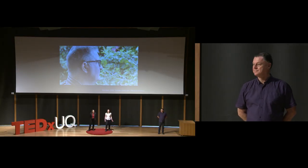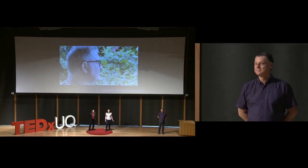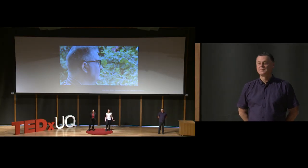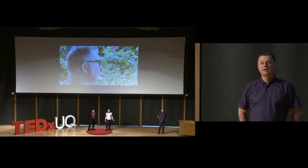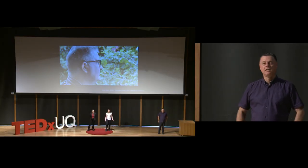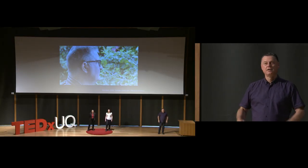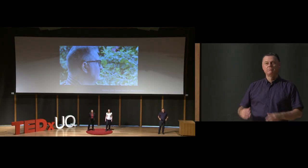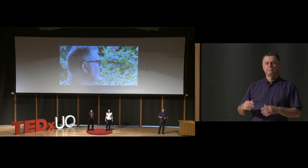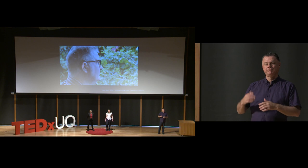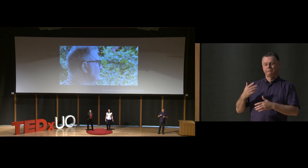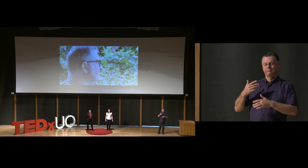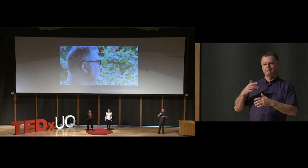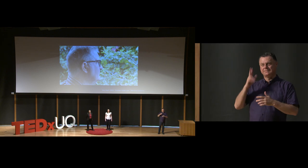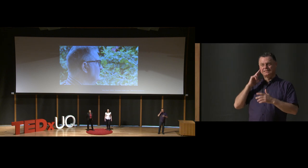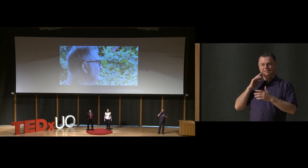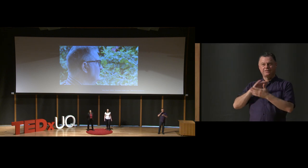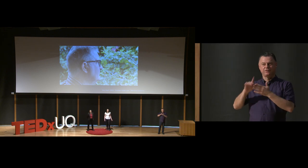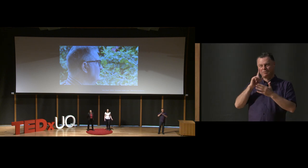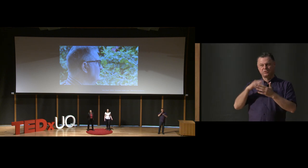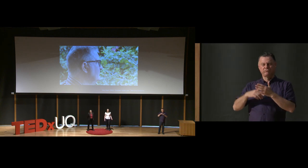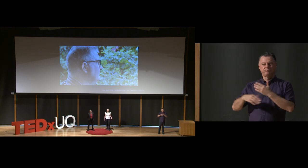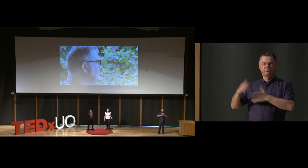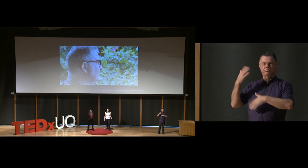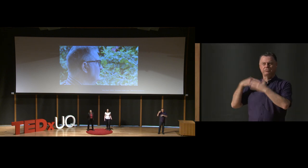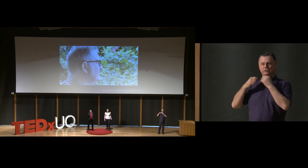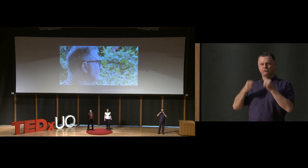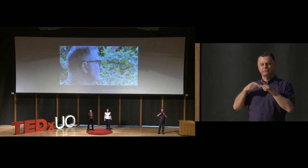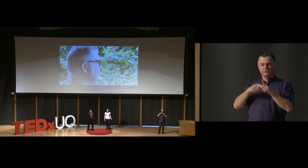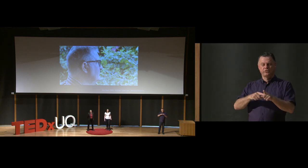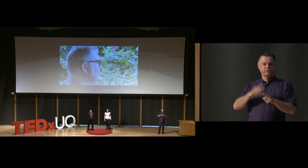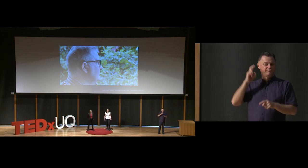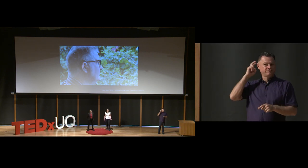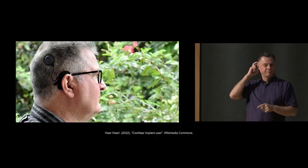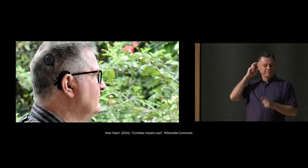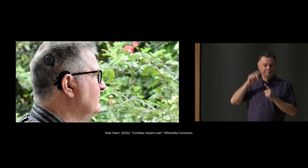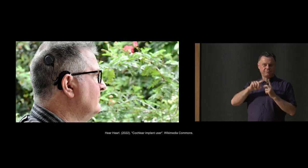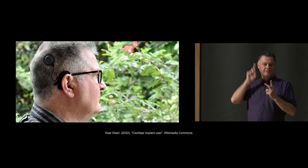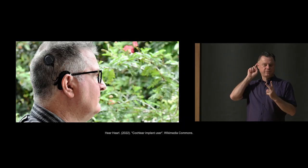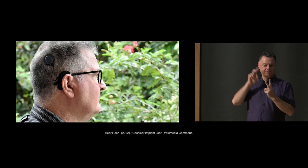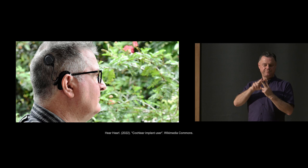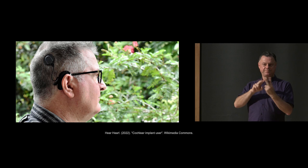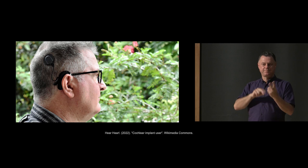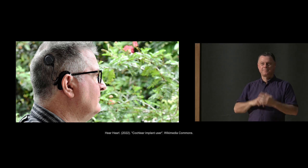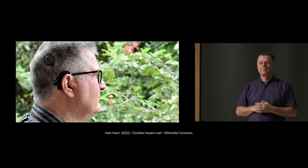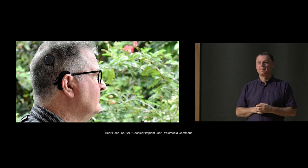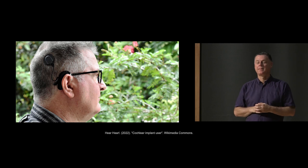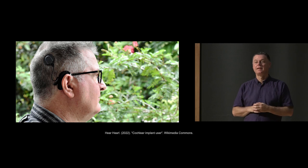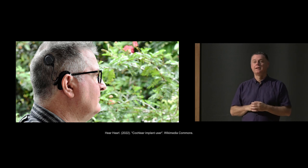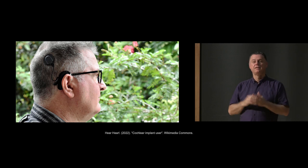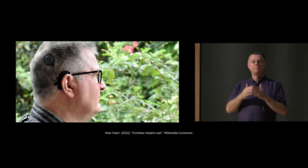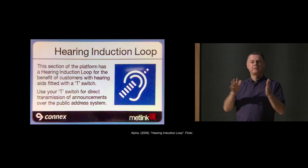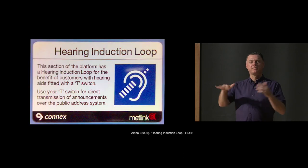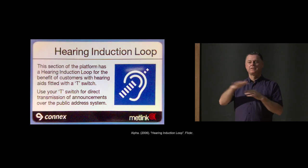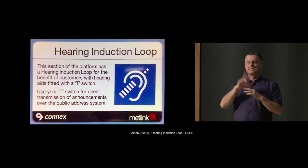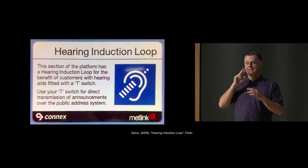Historically, accessibility for deaf and hard of hearing people has focused on cochlear implants and hearing aids. In public places,